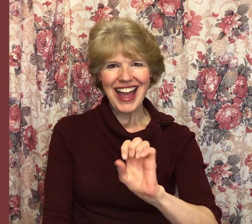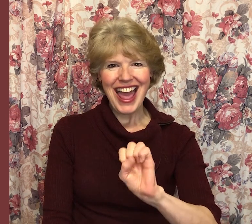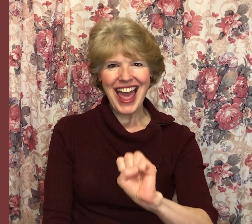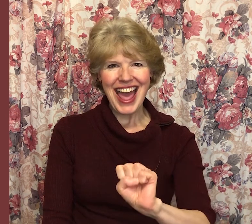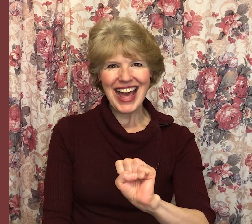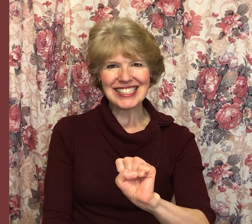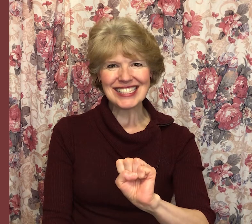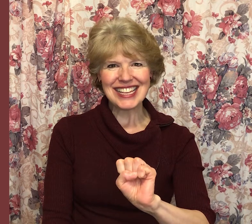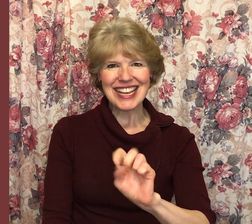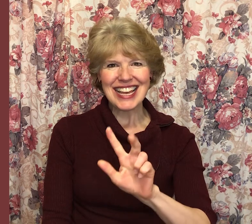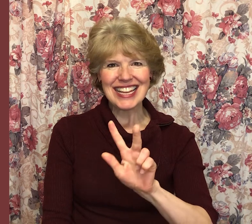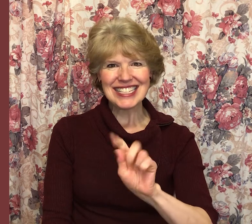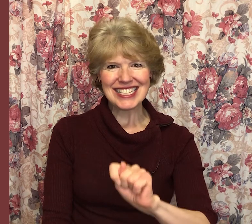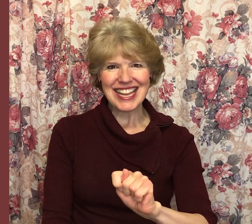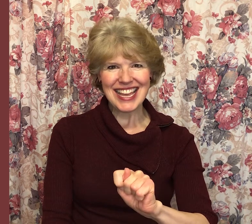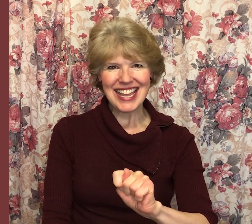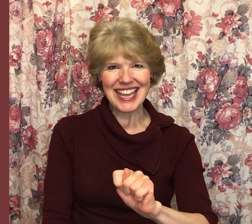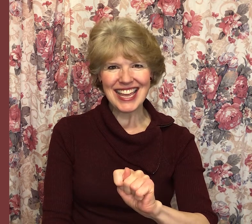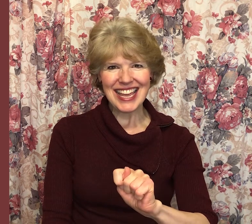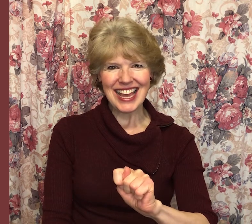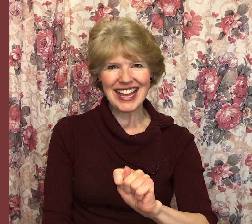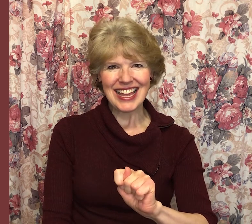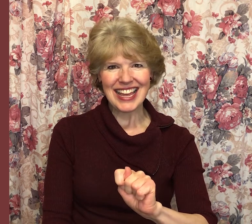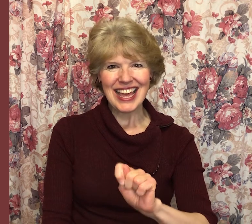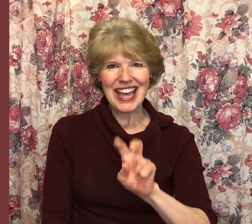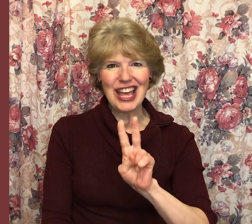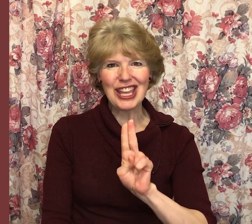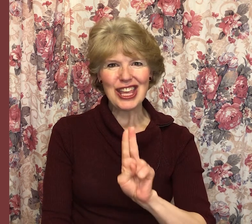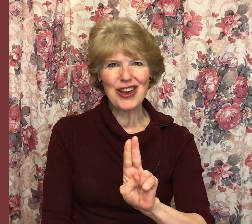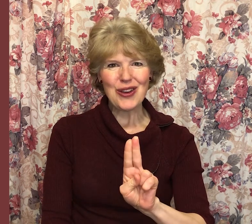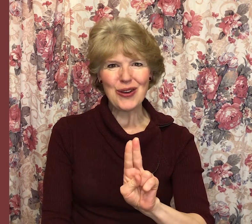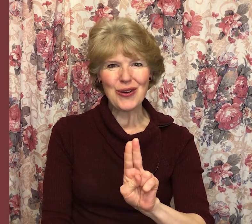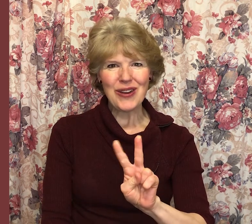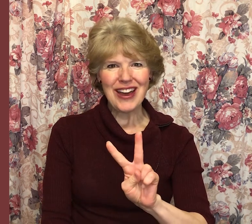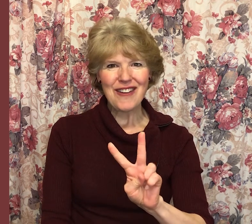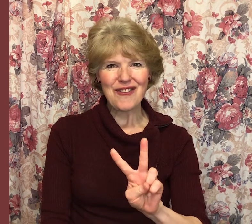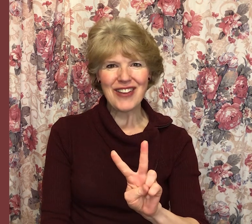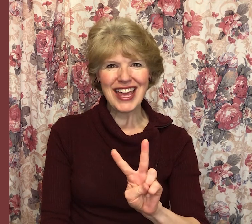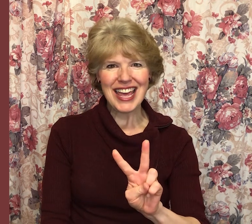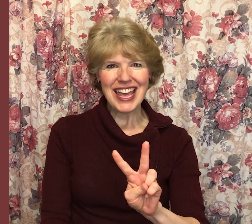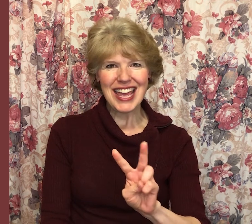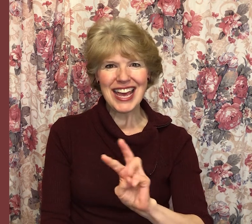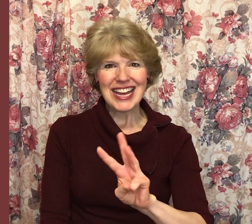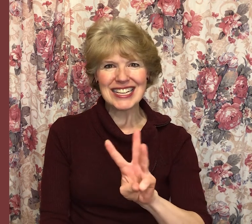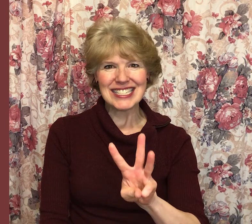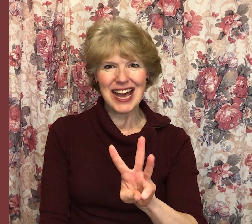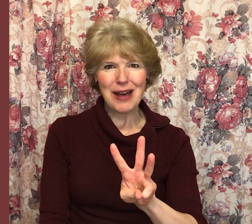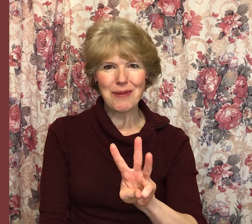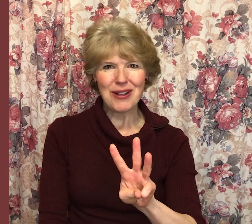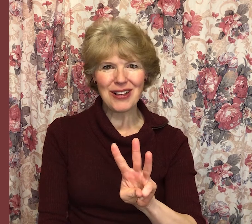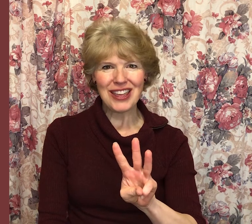S, T, U, V, W,